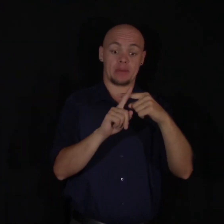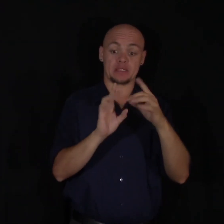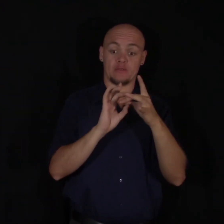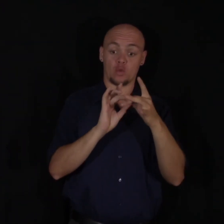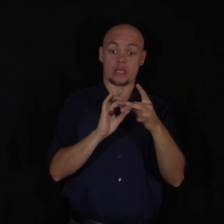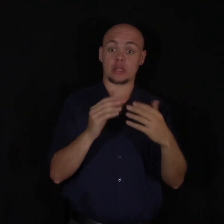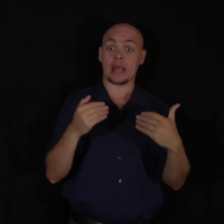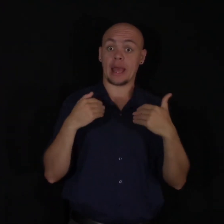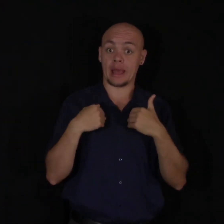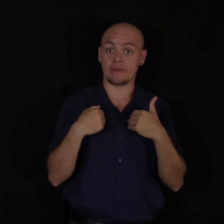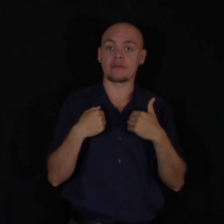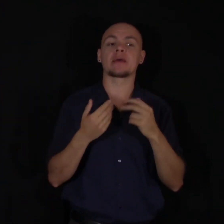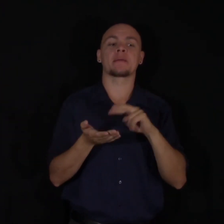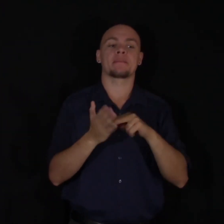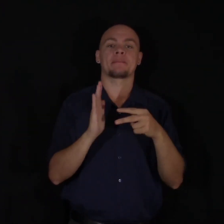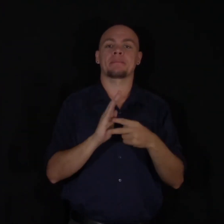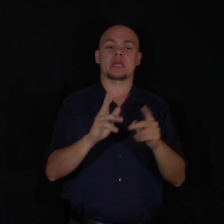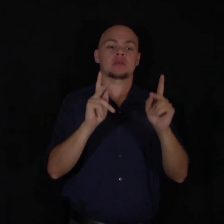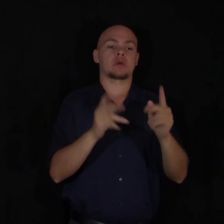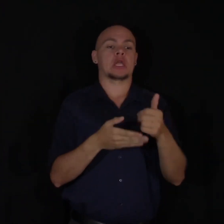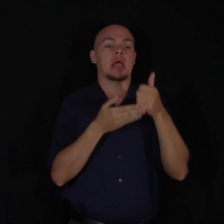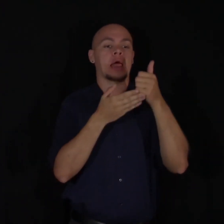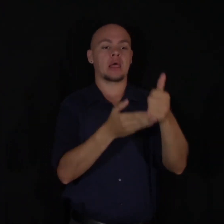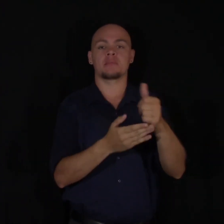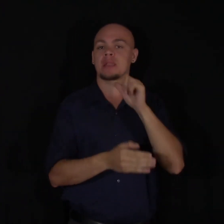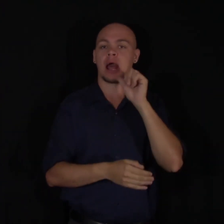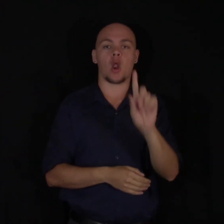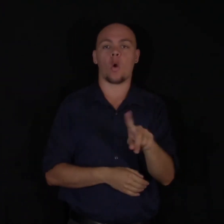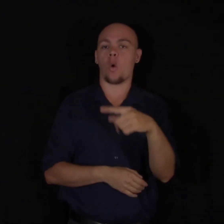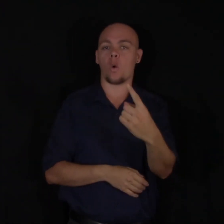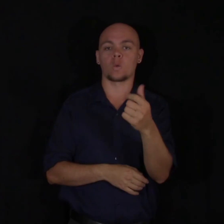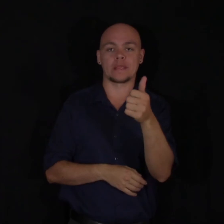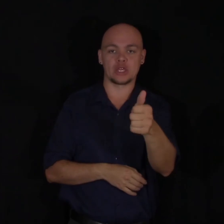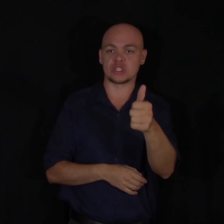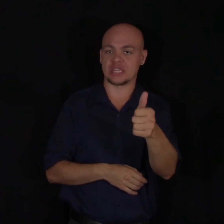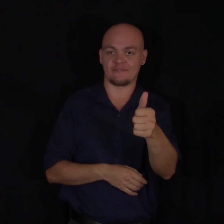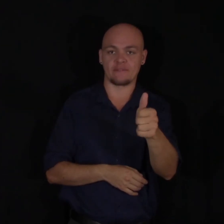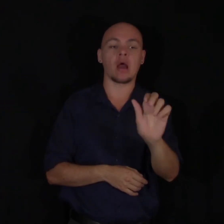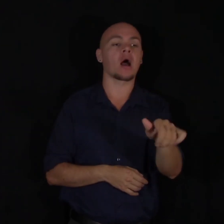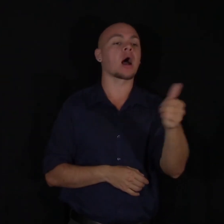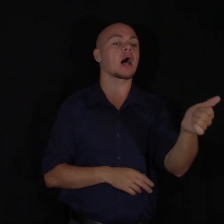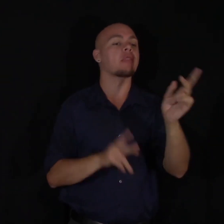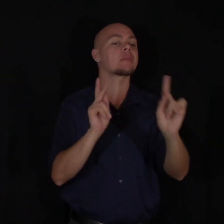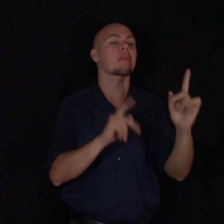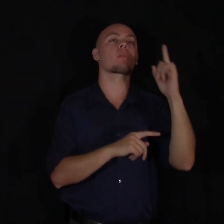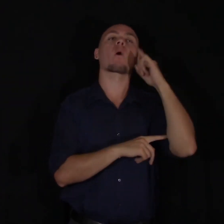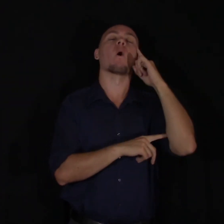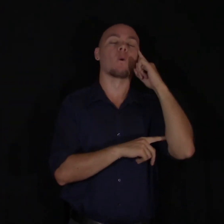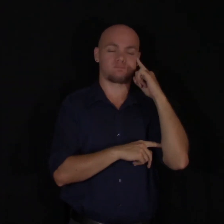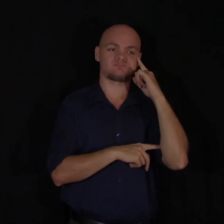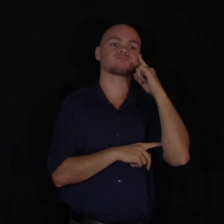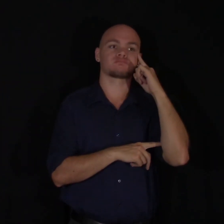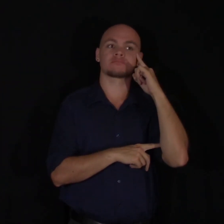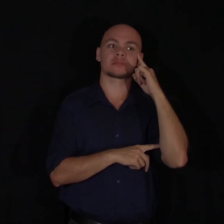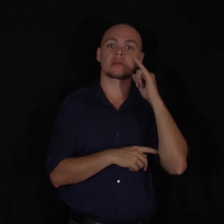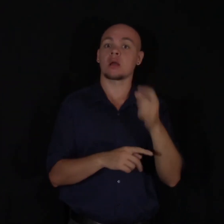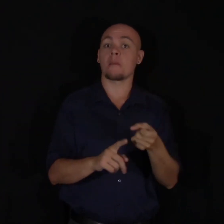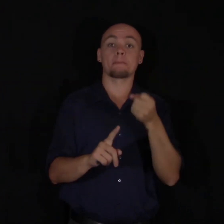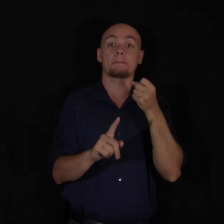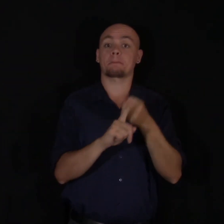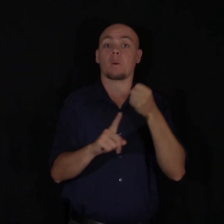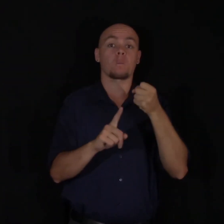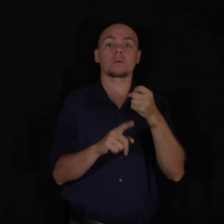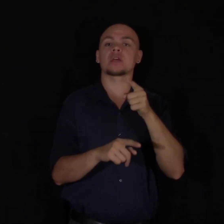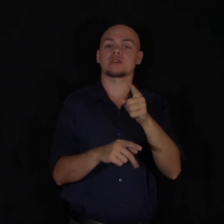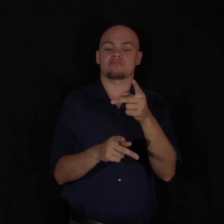help people. You're able to give to someone else other than yourself. You're thinking of other people. All of a sudden, you care for someone just as much as